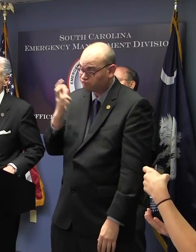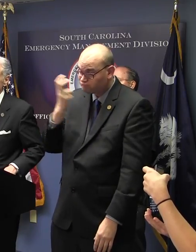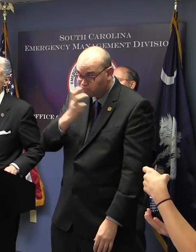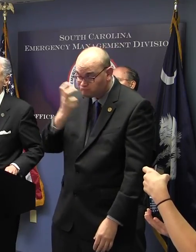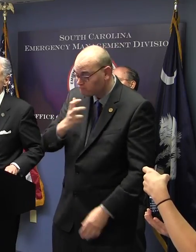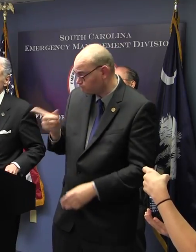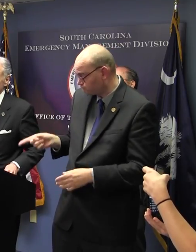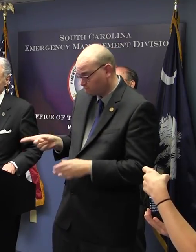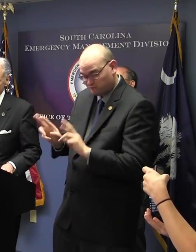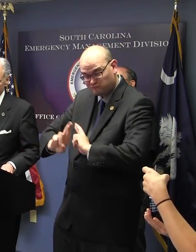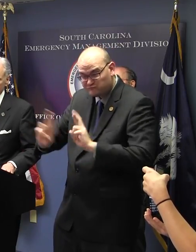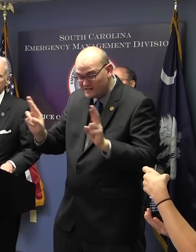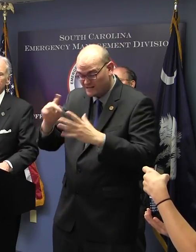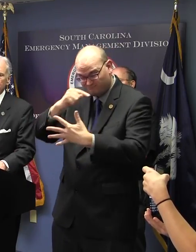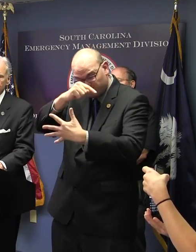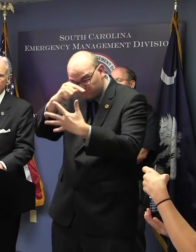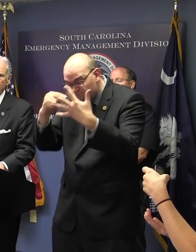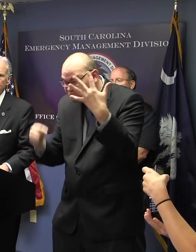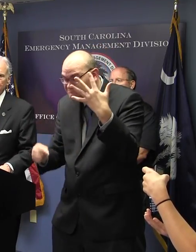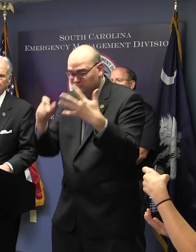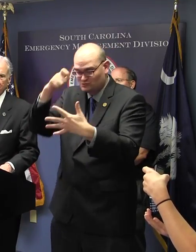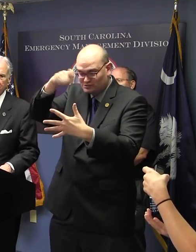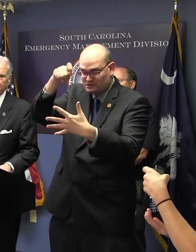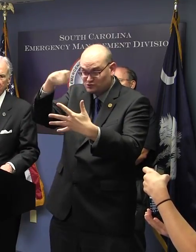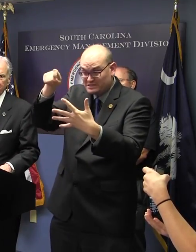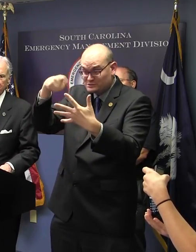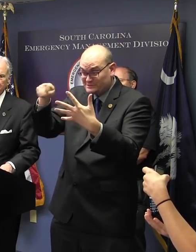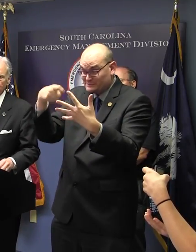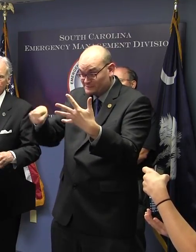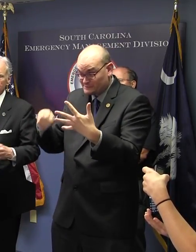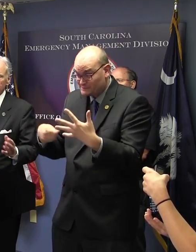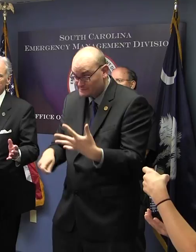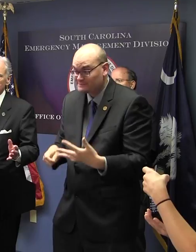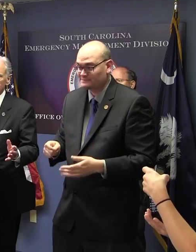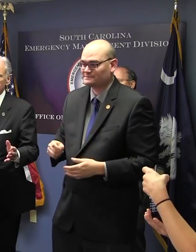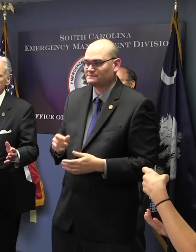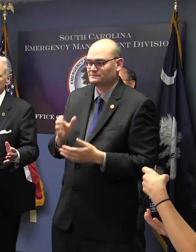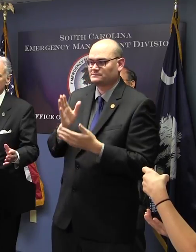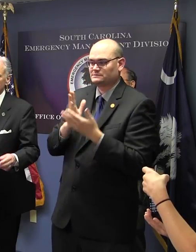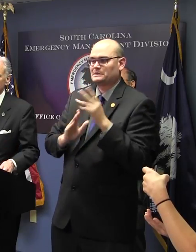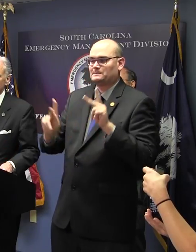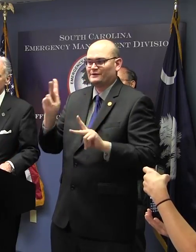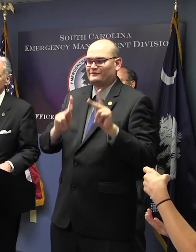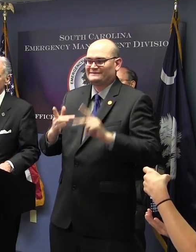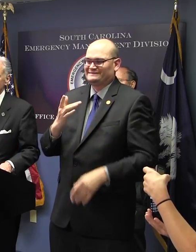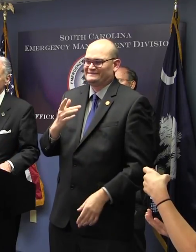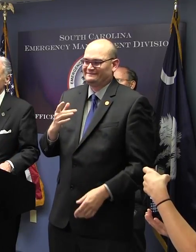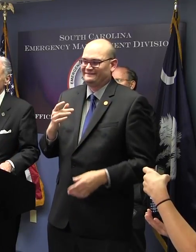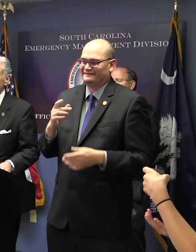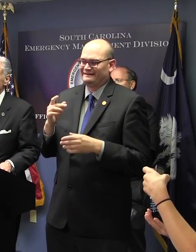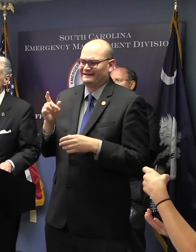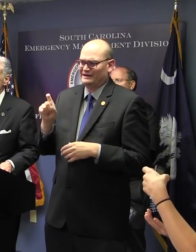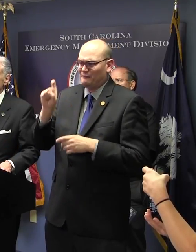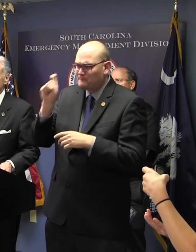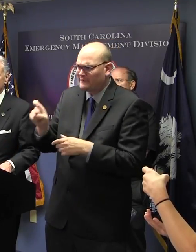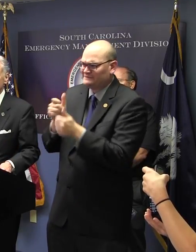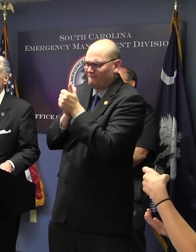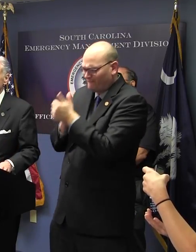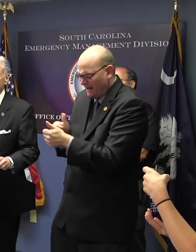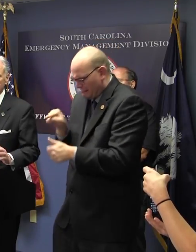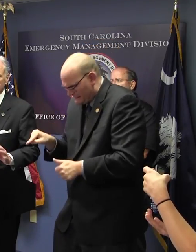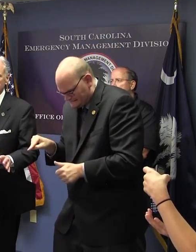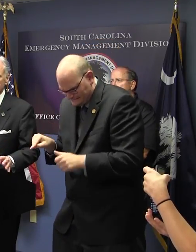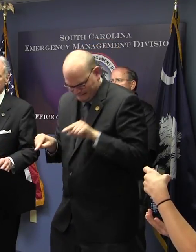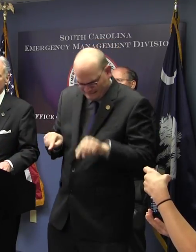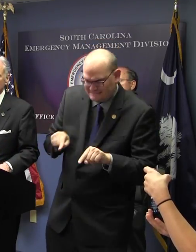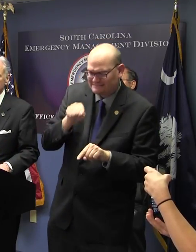there'll be a lot of people trying to provide helpful information that will turn out to be inaccurate. So I would urge all the citizens to be very